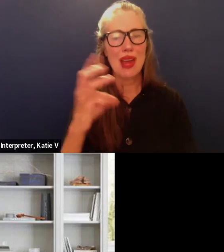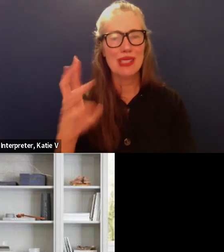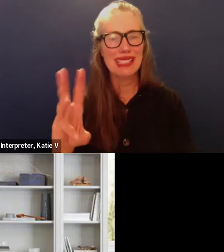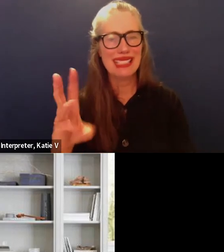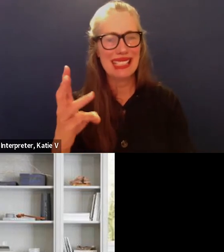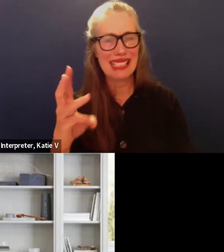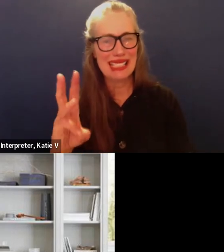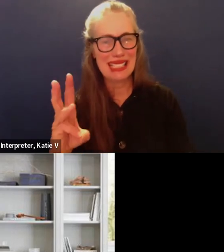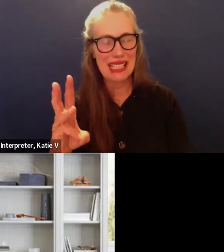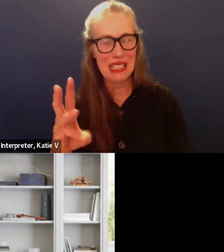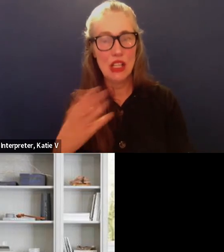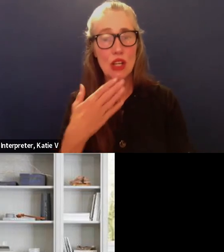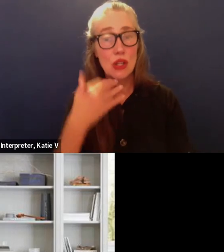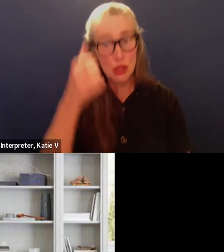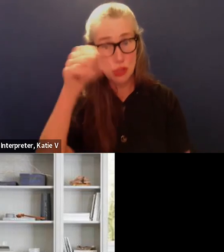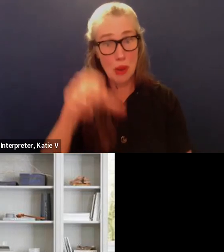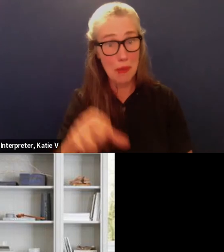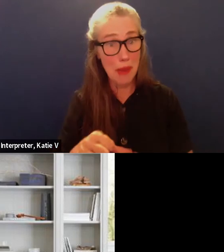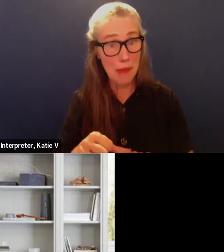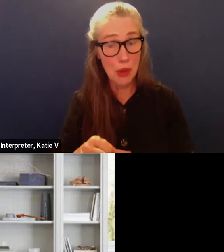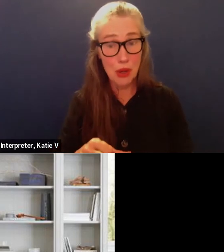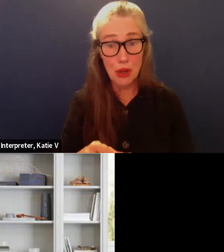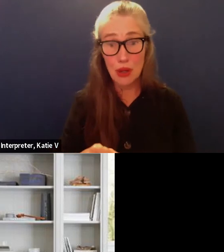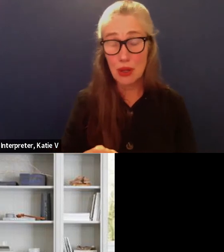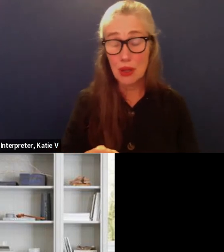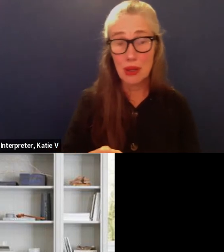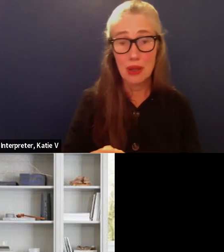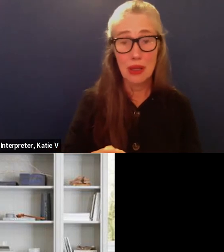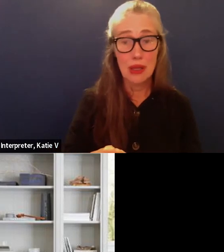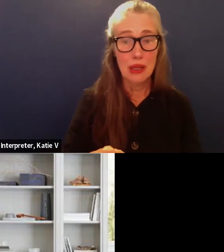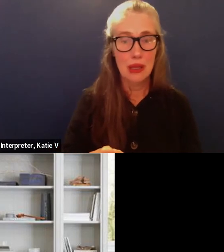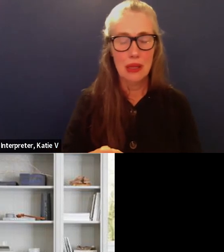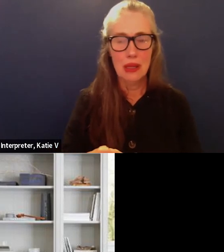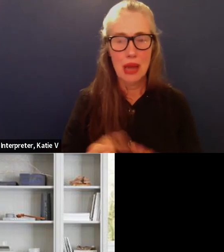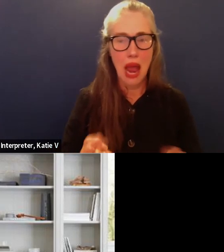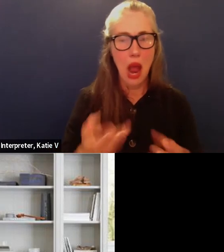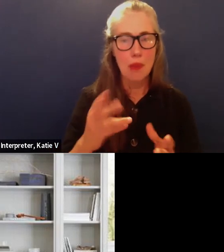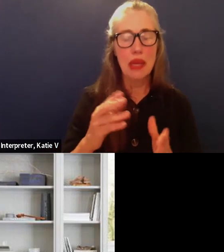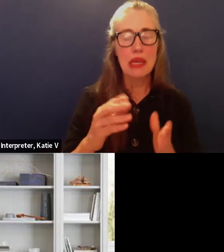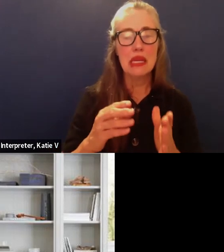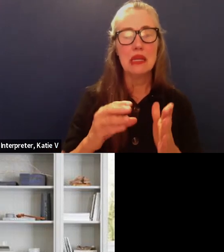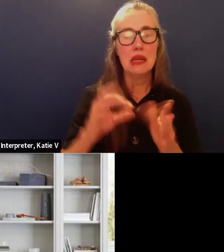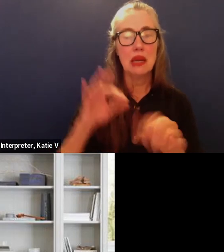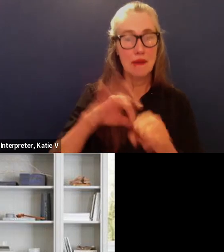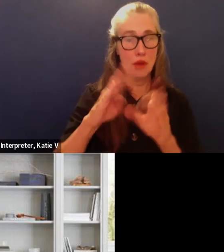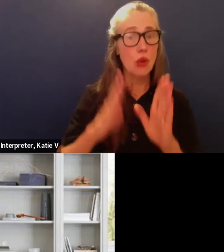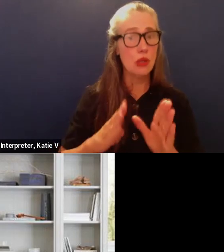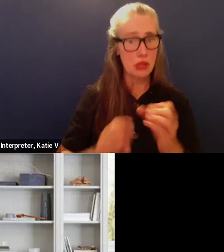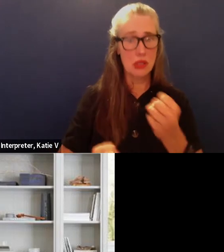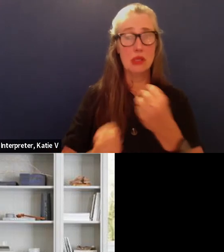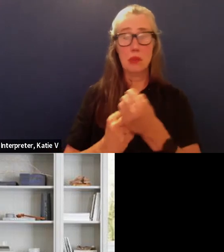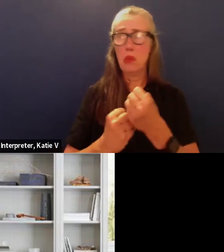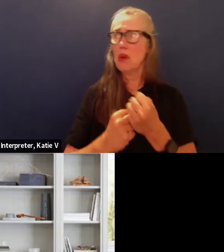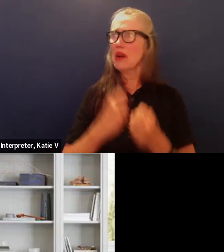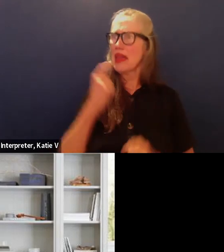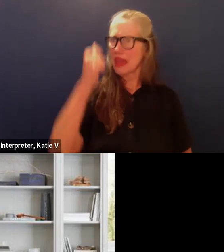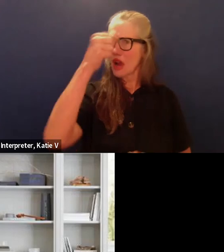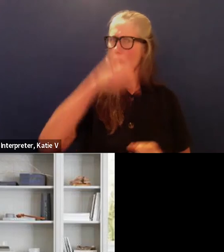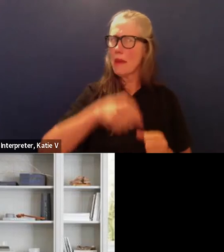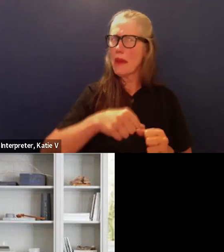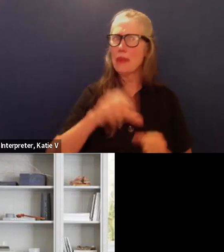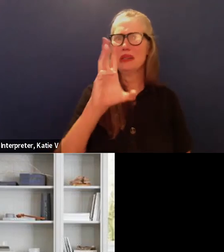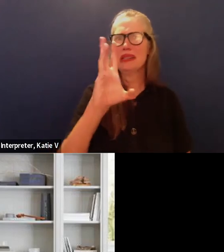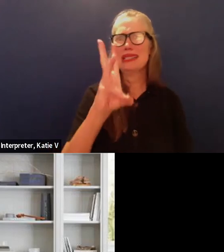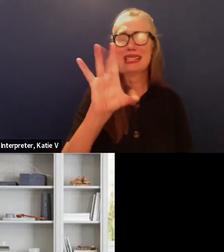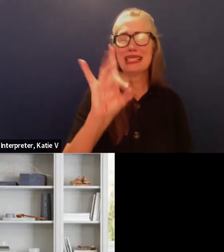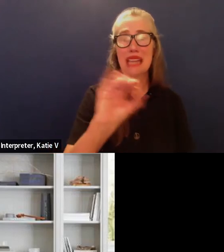– it's good to remember that I think the percentage of voters that supported these funds was something like 68